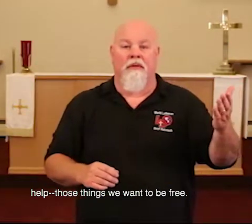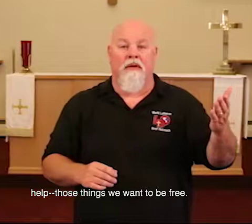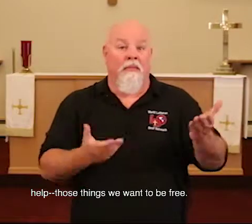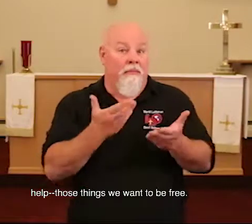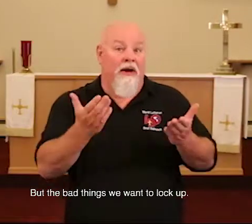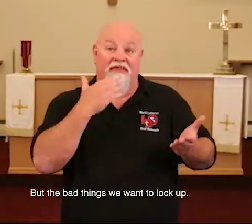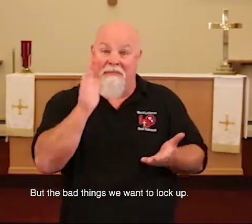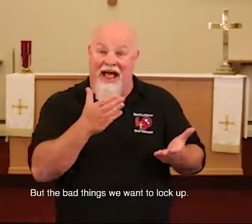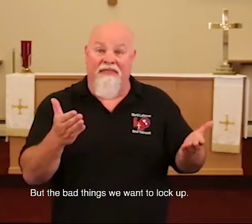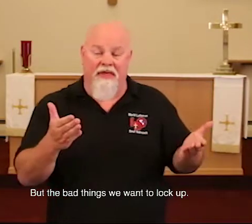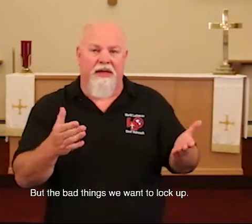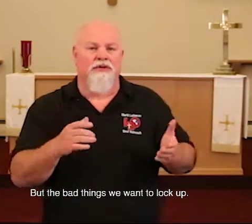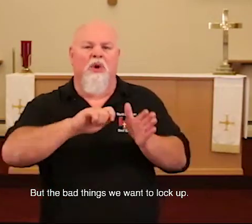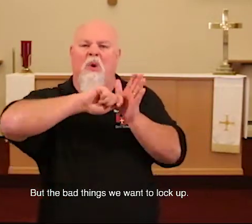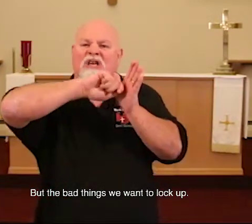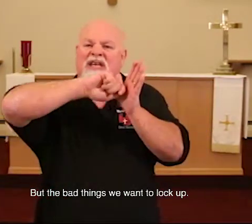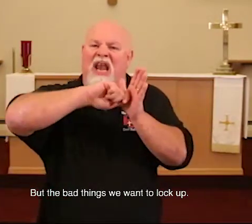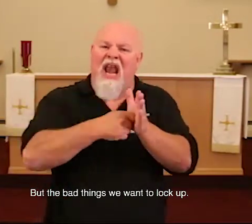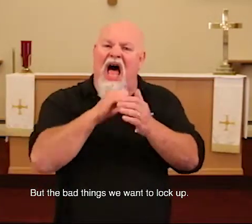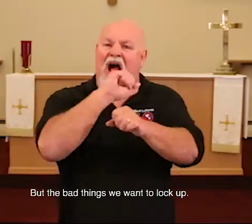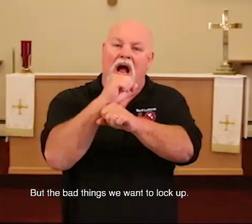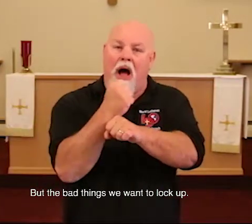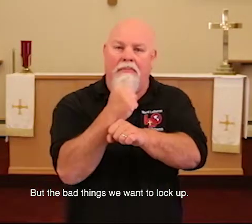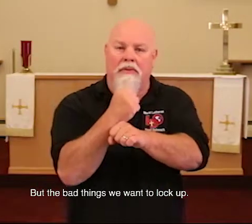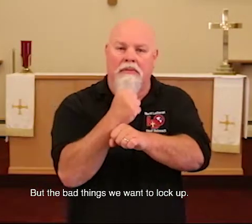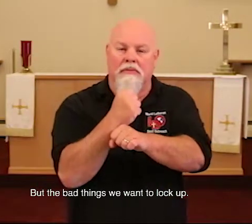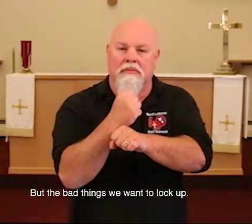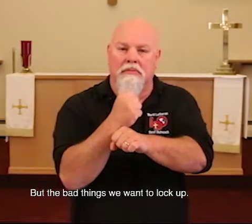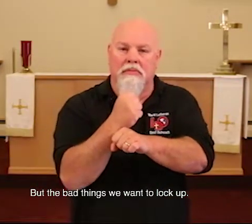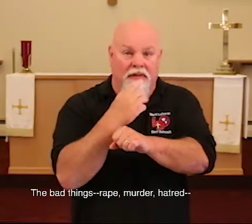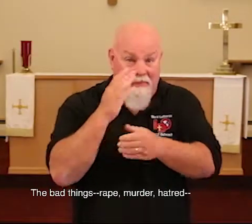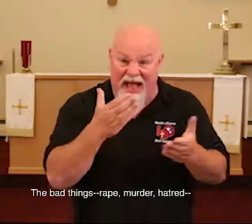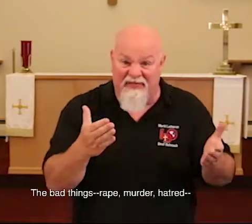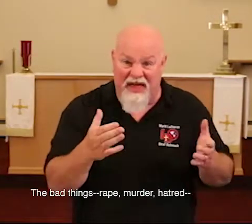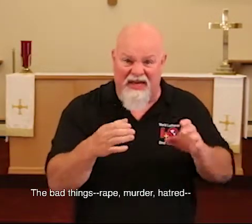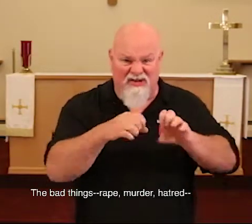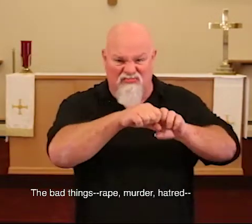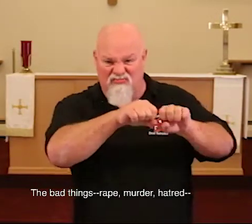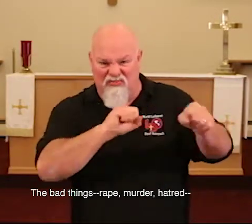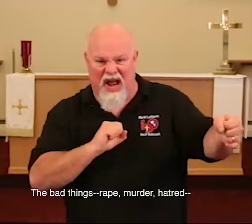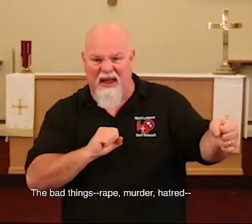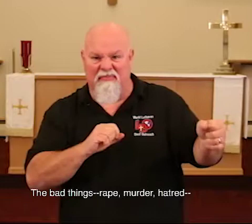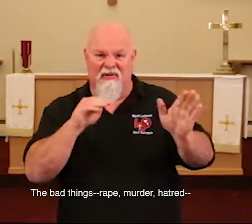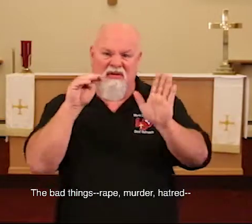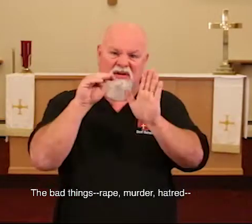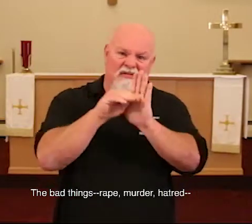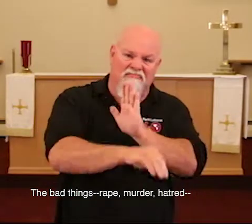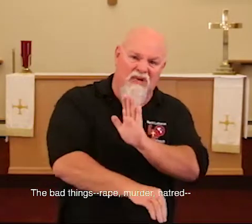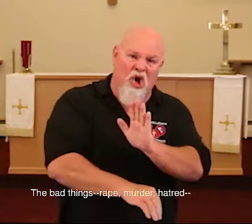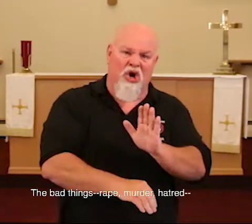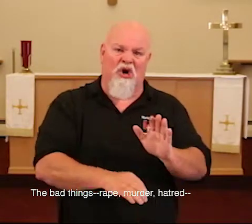But the bad things we want to lock up. The bad things, rape, murder,